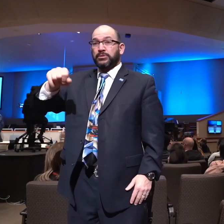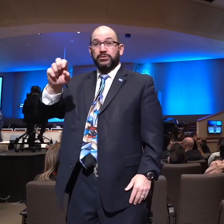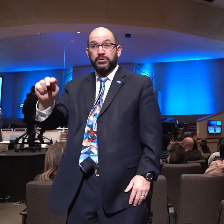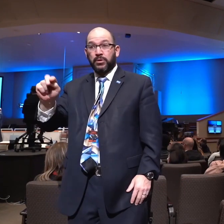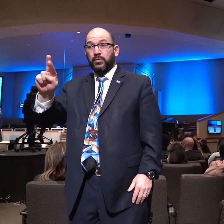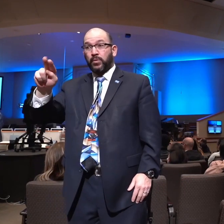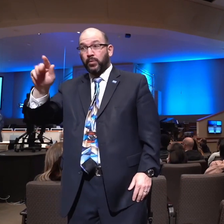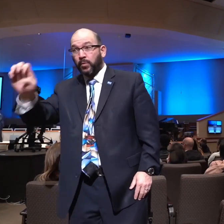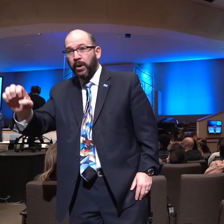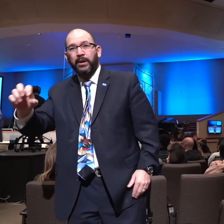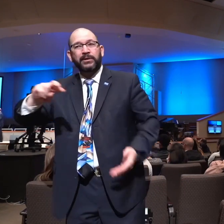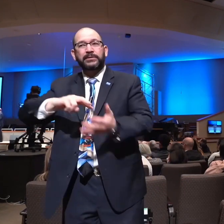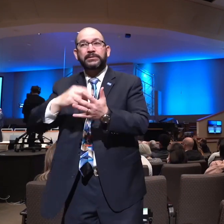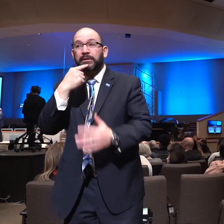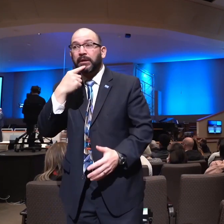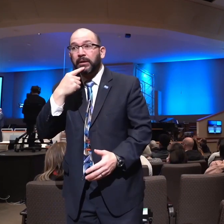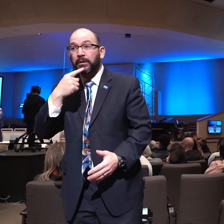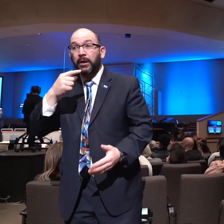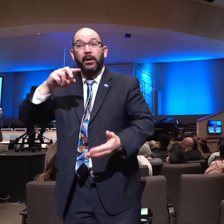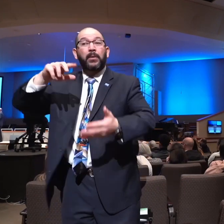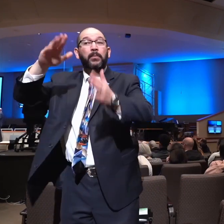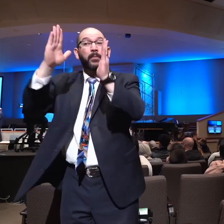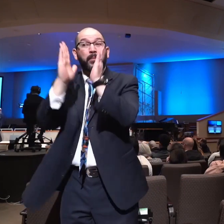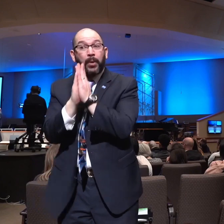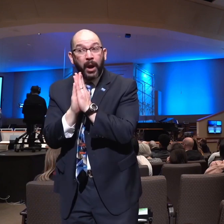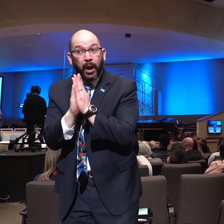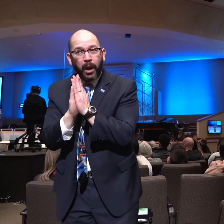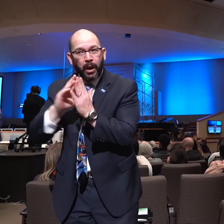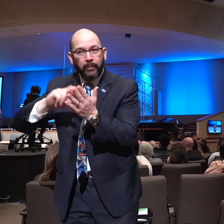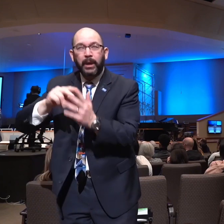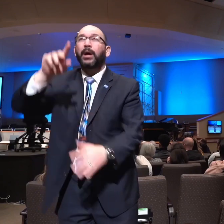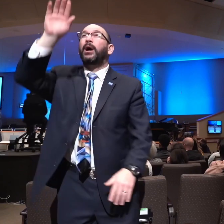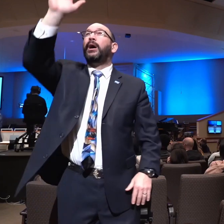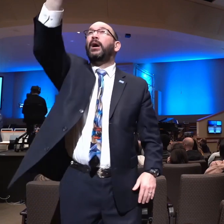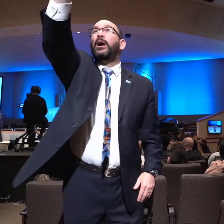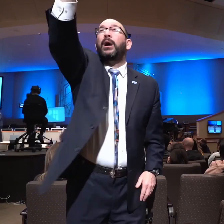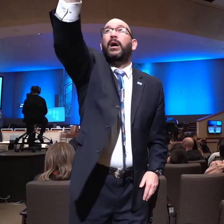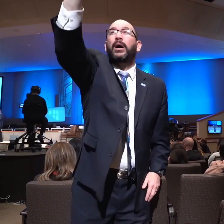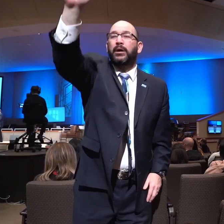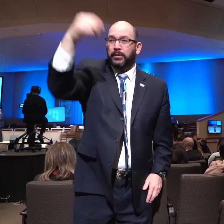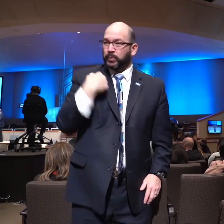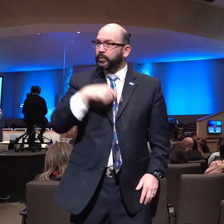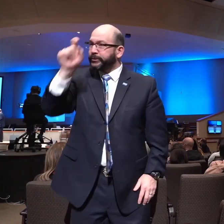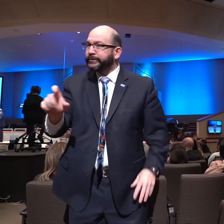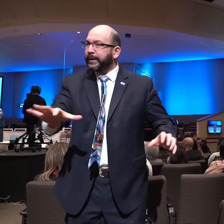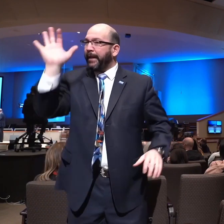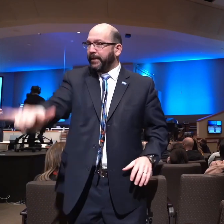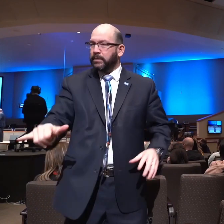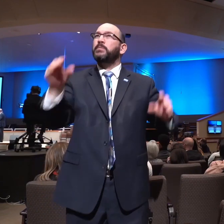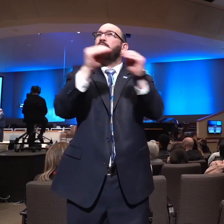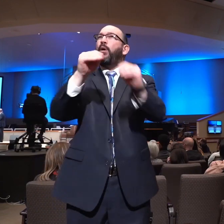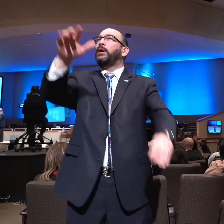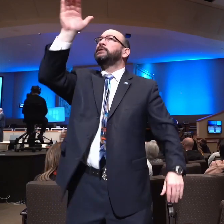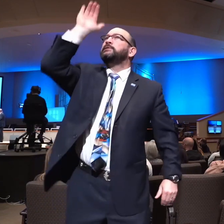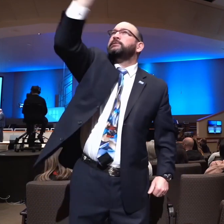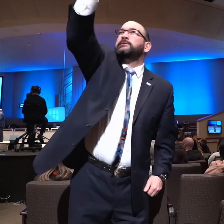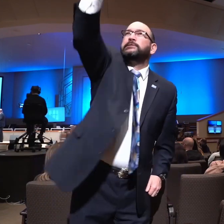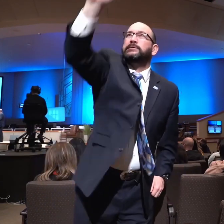is asking. And I'm saying tonight, we need to start doing more asking at Lancaster Baptist Church because God can